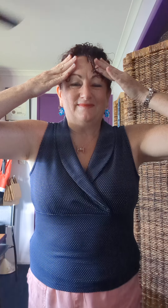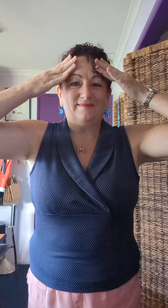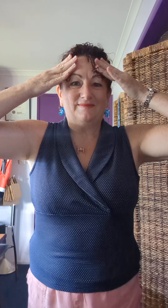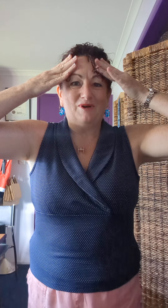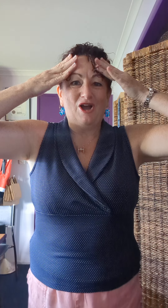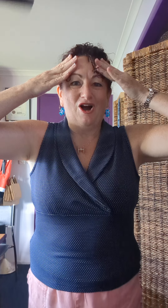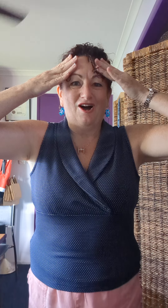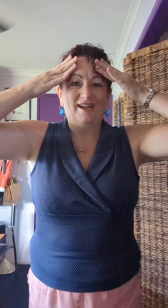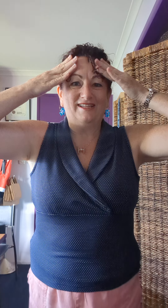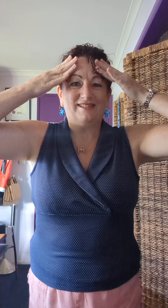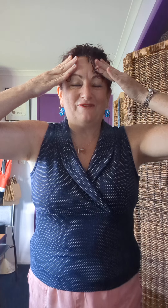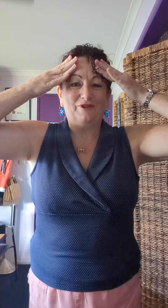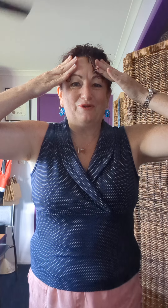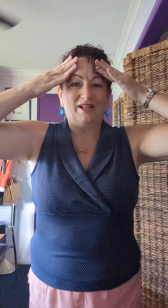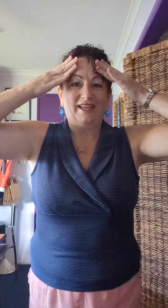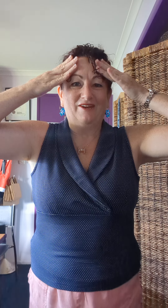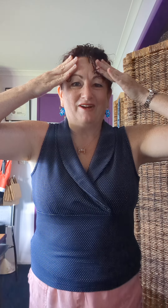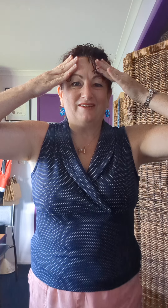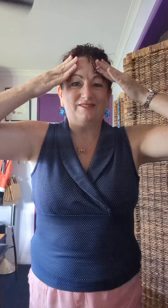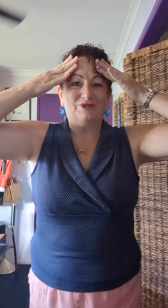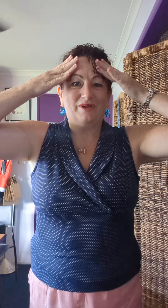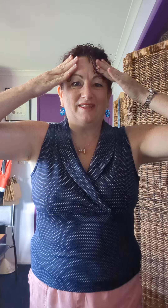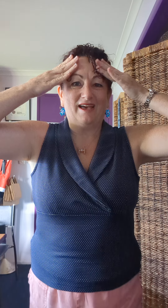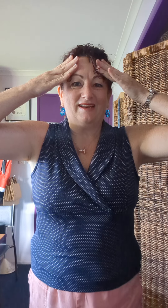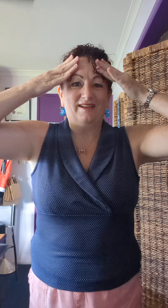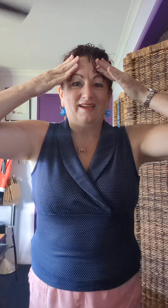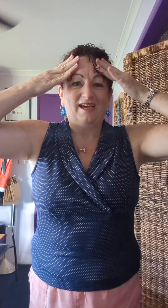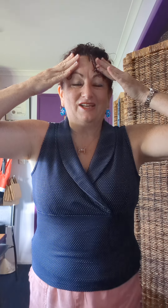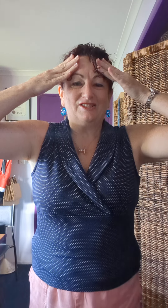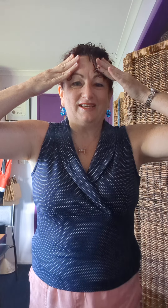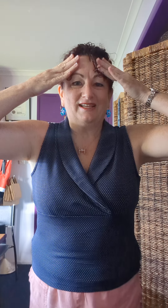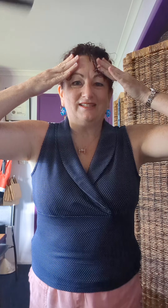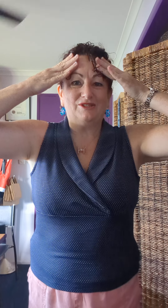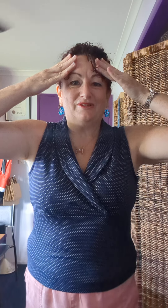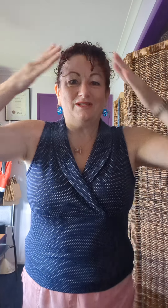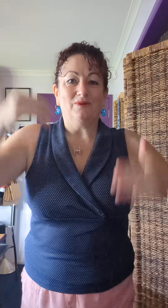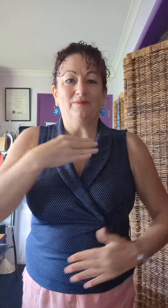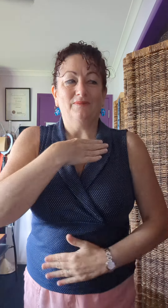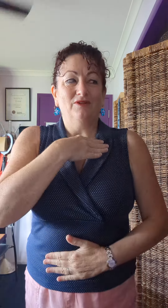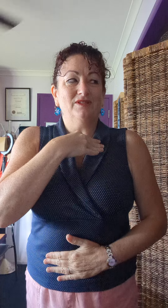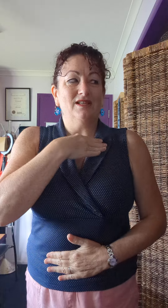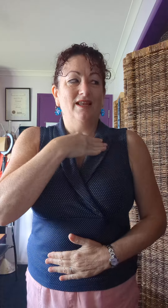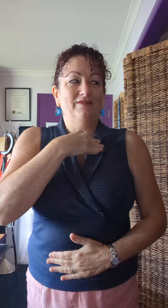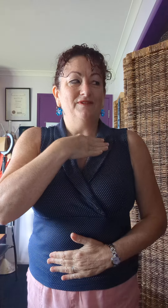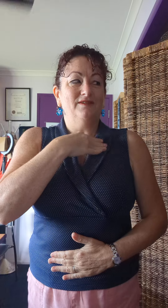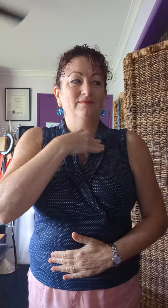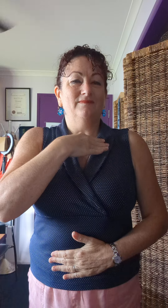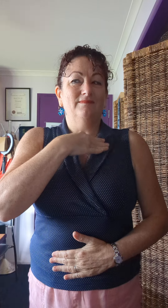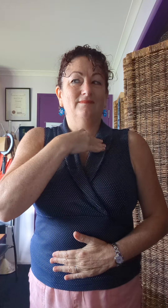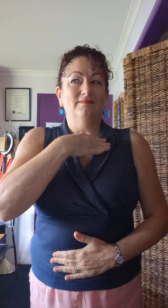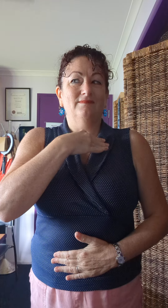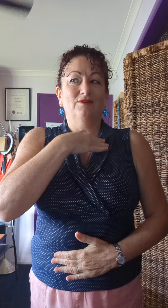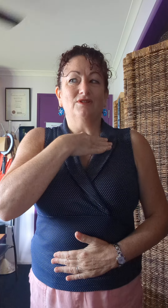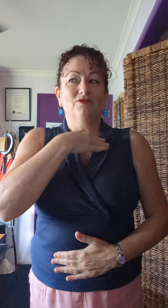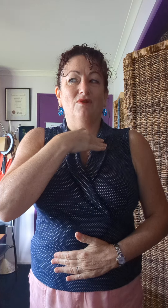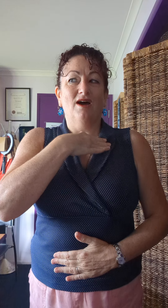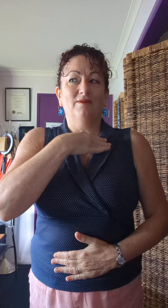Anticlockwise eyes feel clearer doing that. Actually, let's do this one. Look to the left, look to the right,